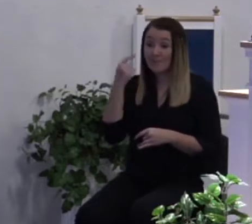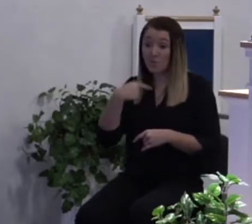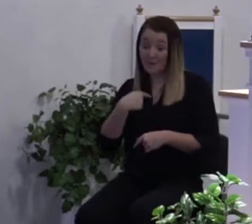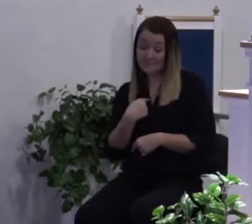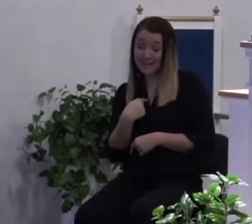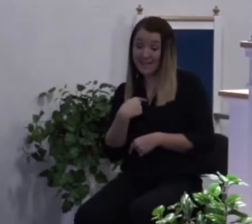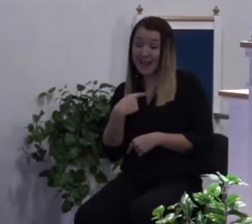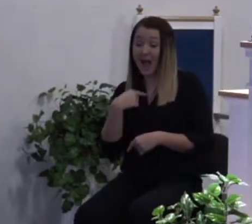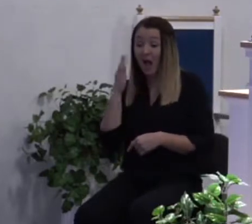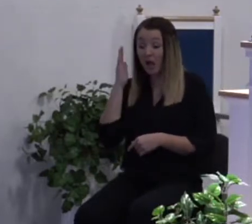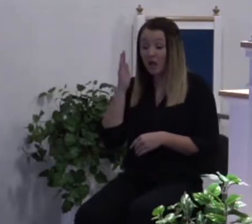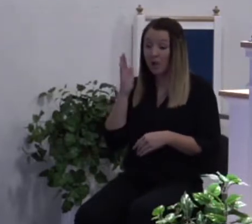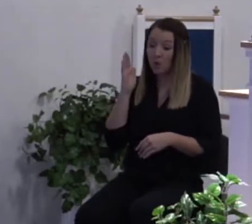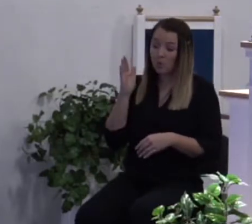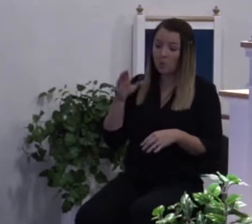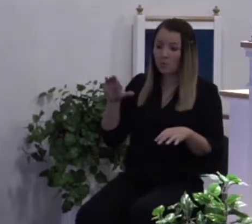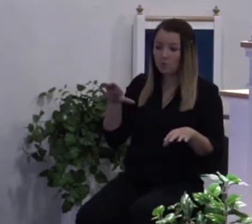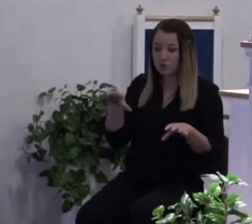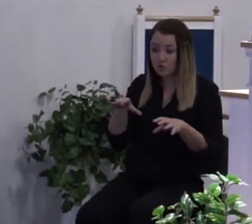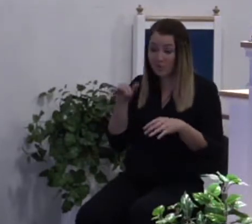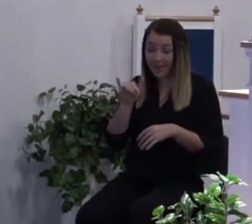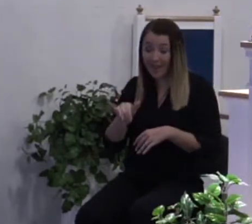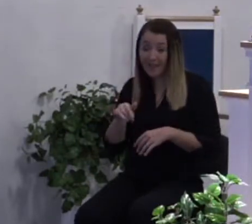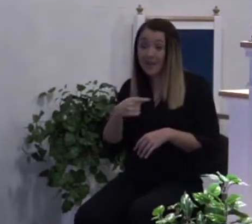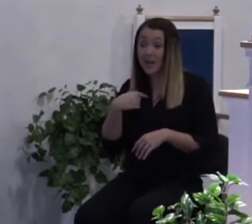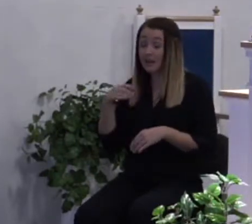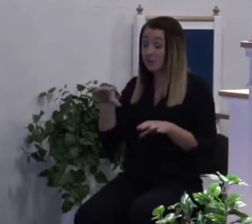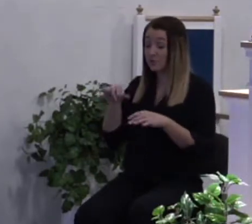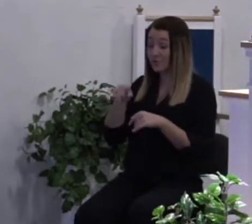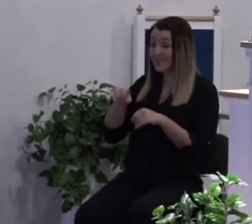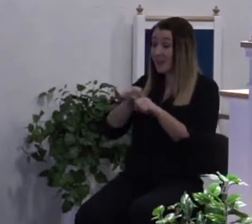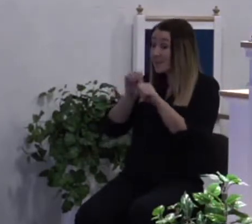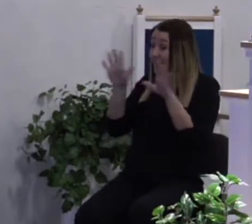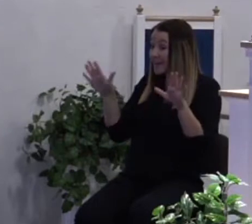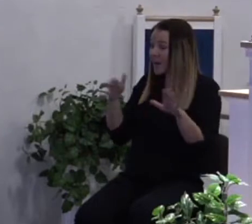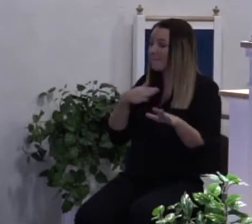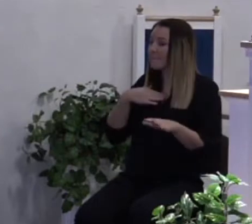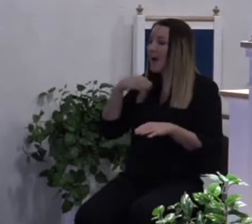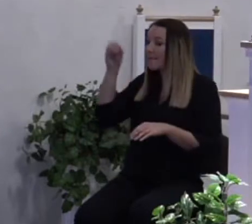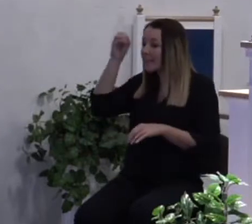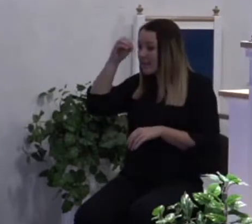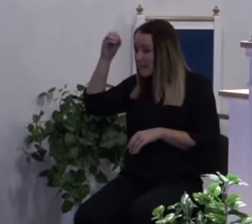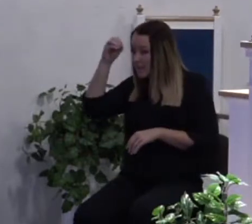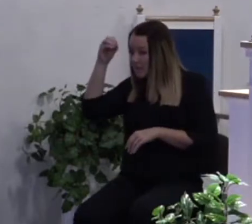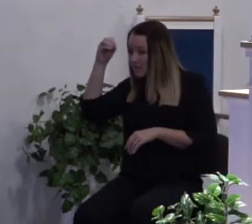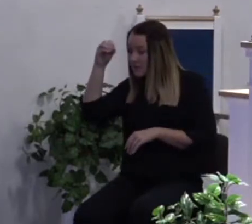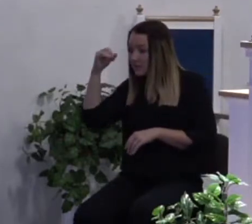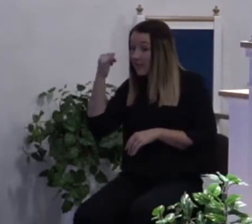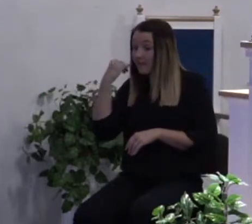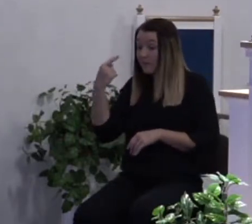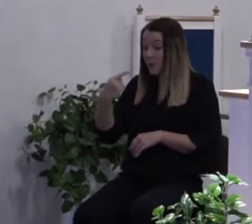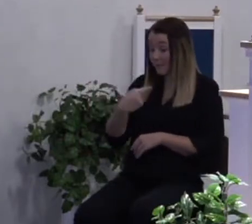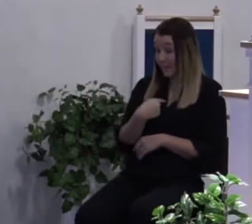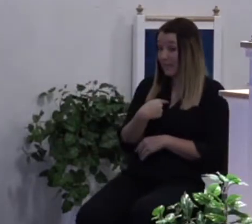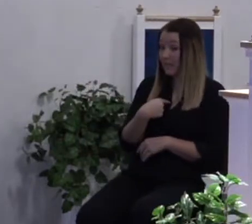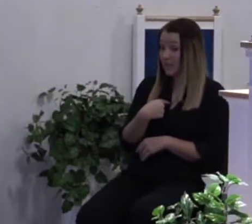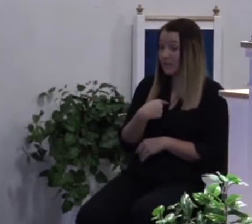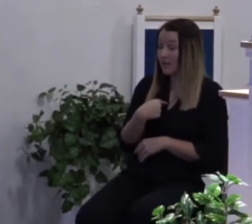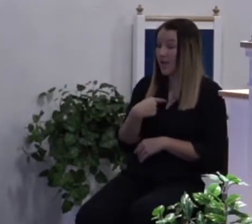I would. When I do that I'm very clear. This is just my opinion. If it were me I would go ahead and